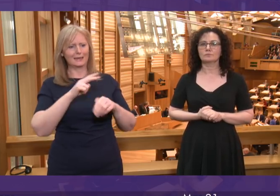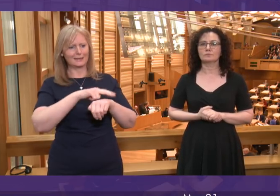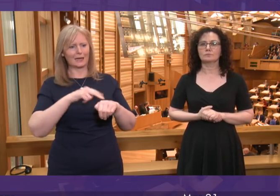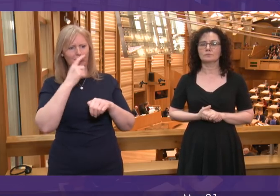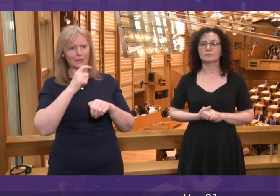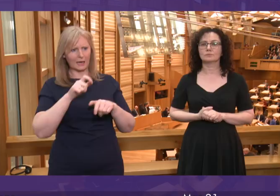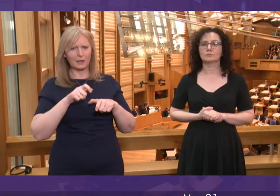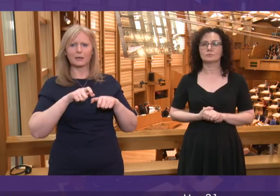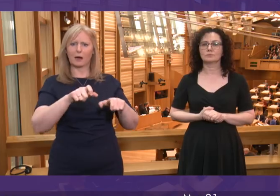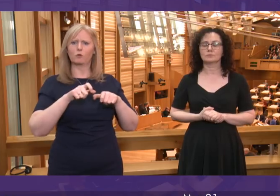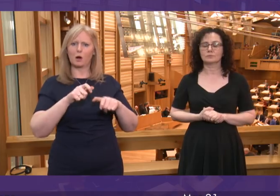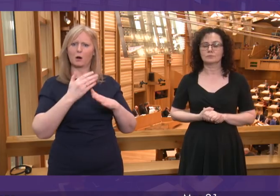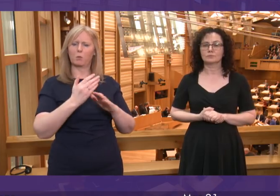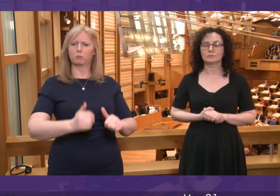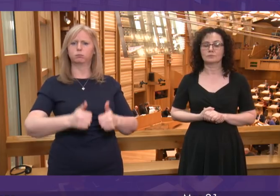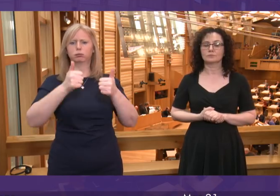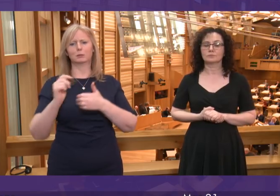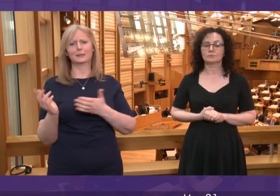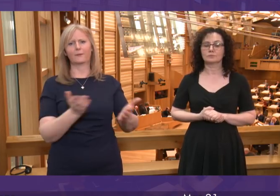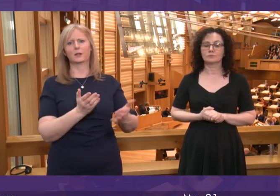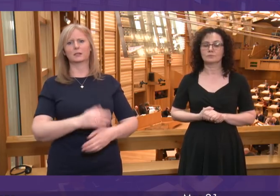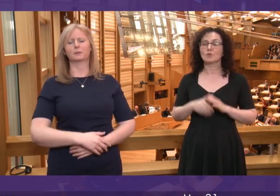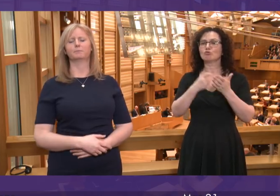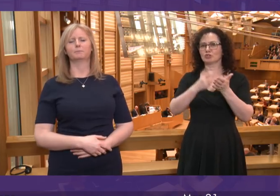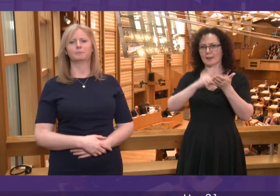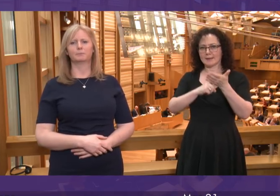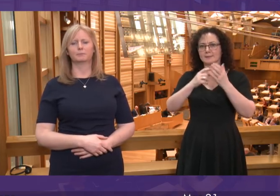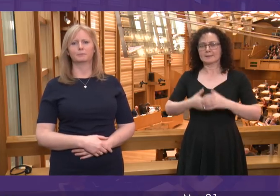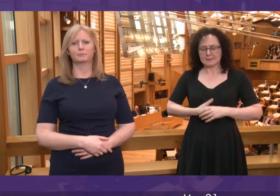deliver the excellent services that they do. Richard Leonard.